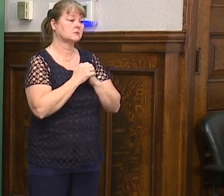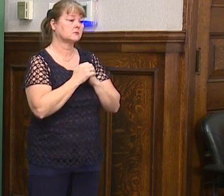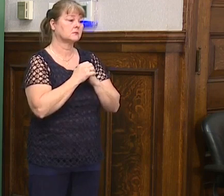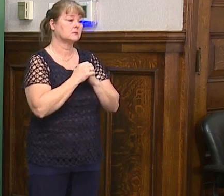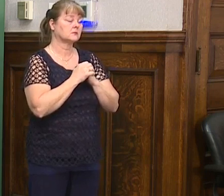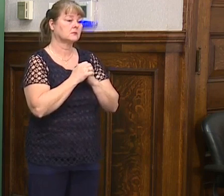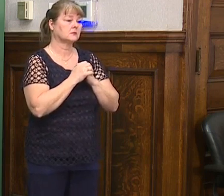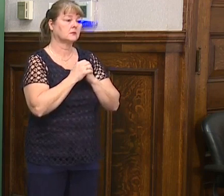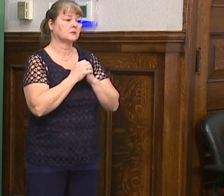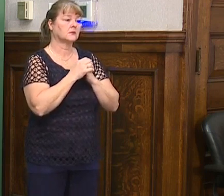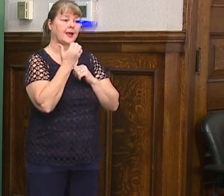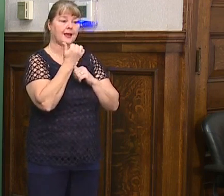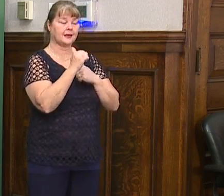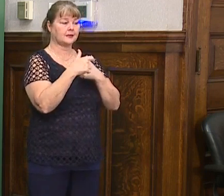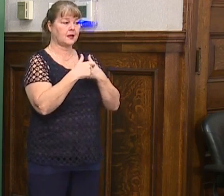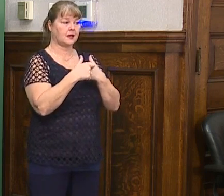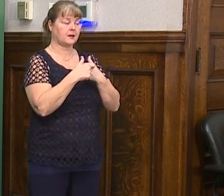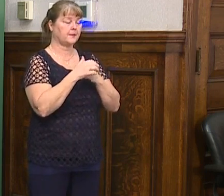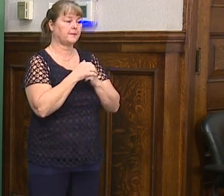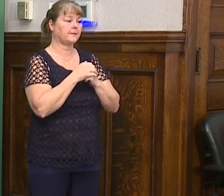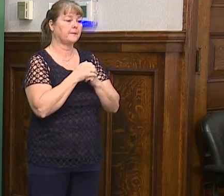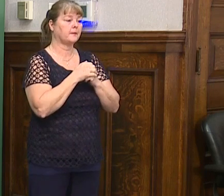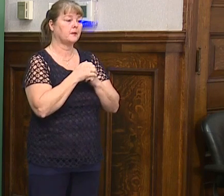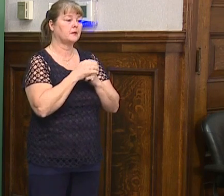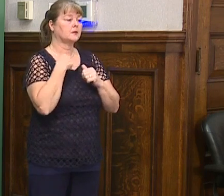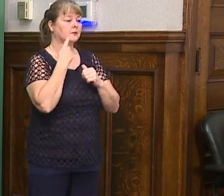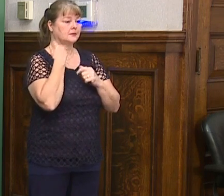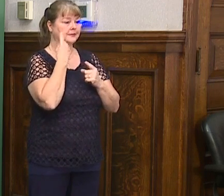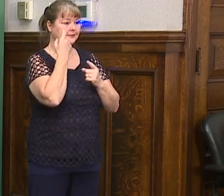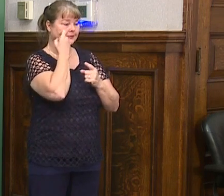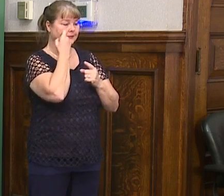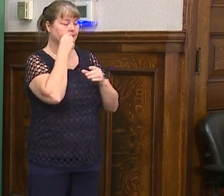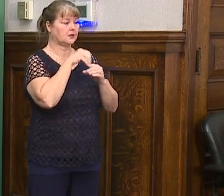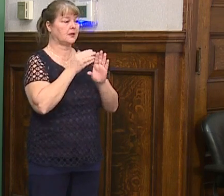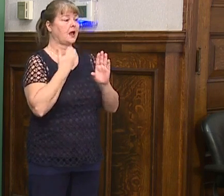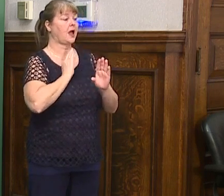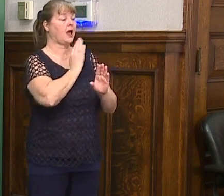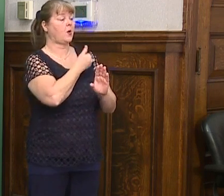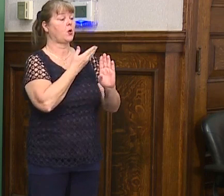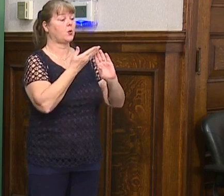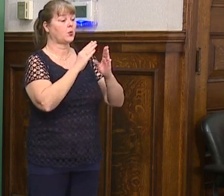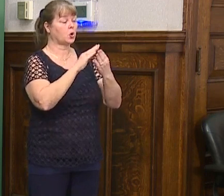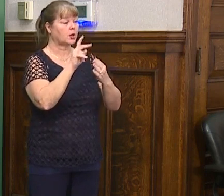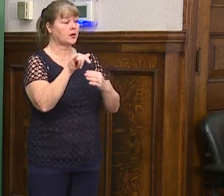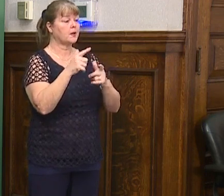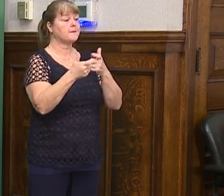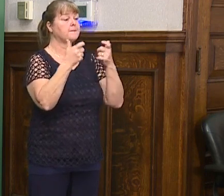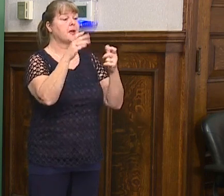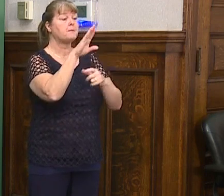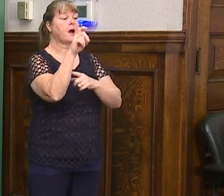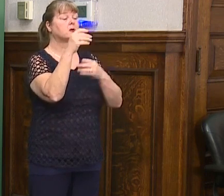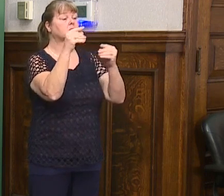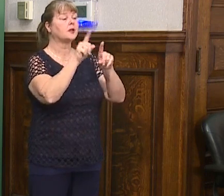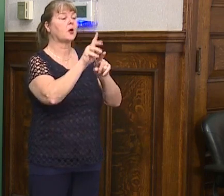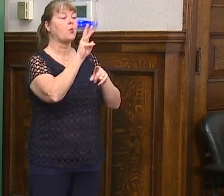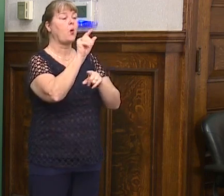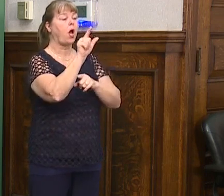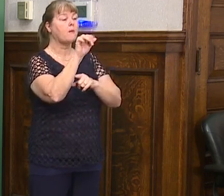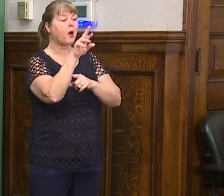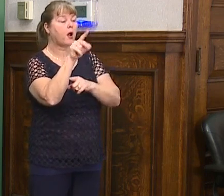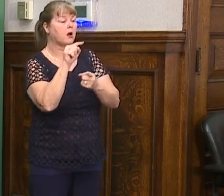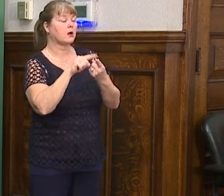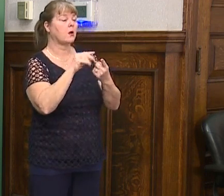businesses at any one time. We've seen lately now community that big box stores such as Walmart